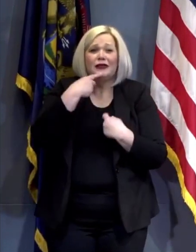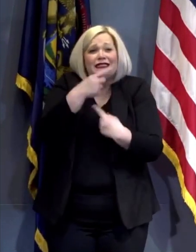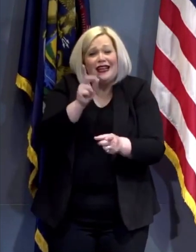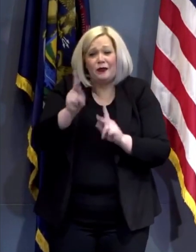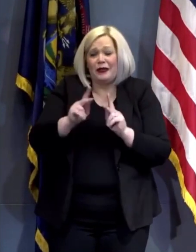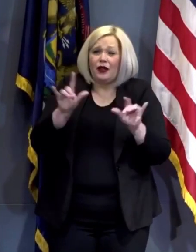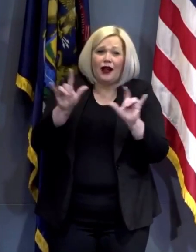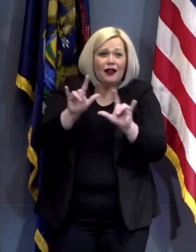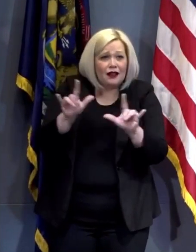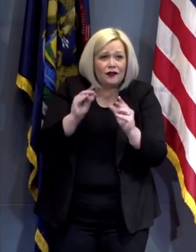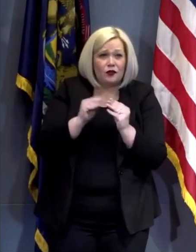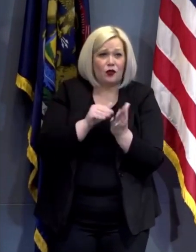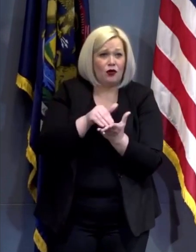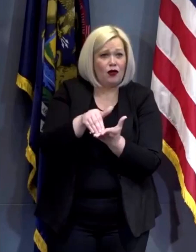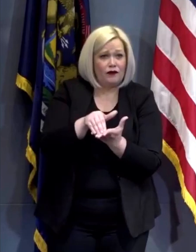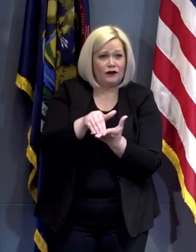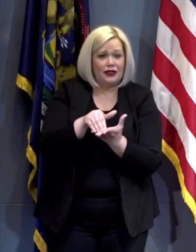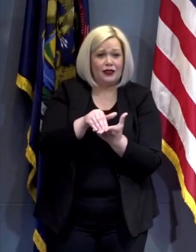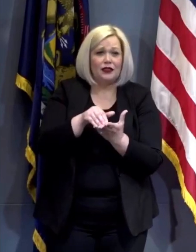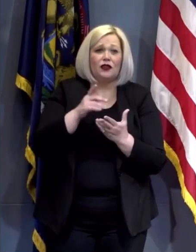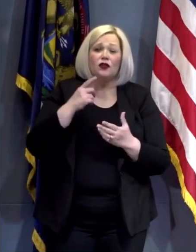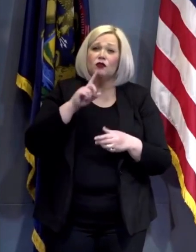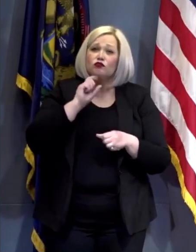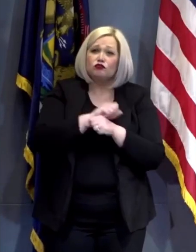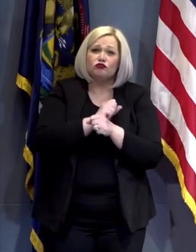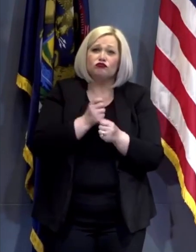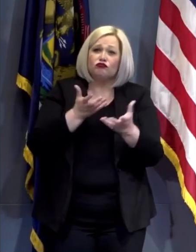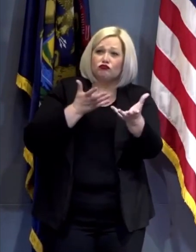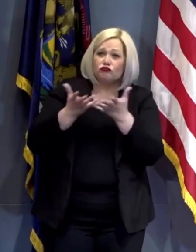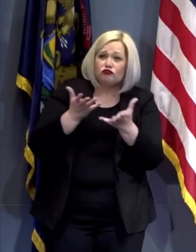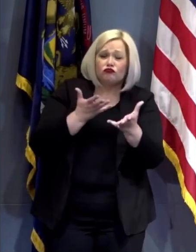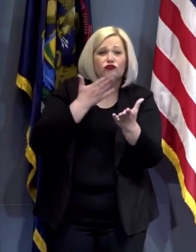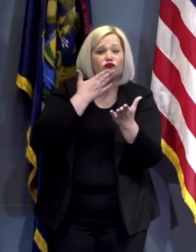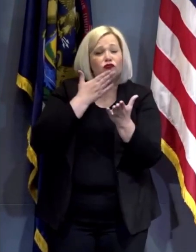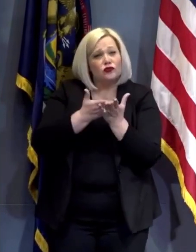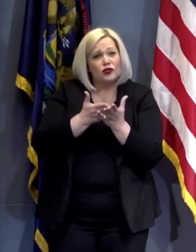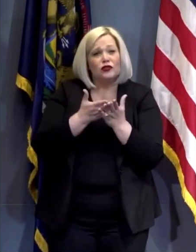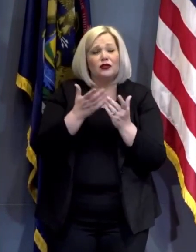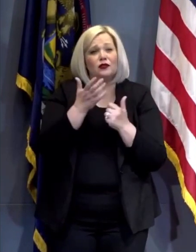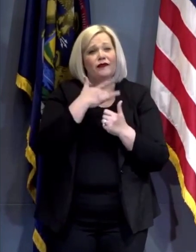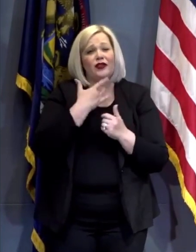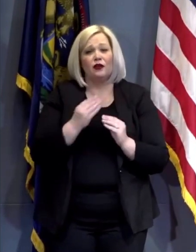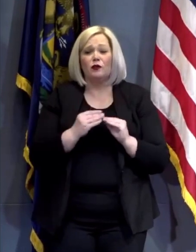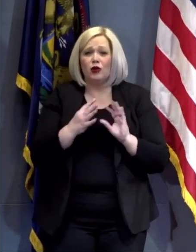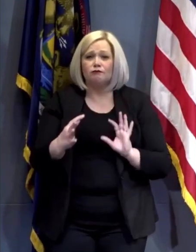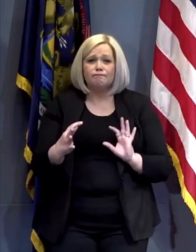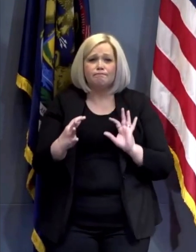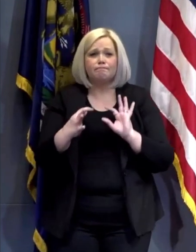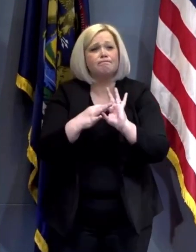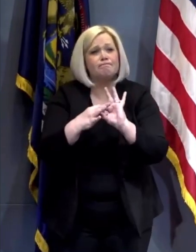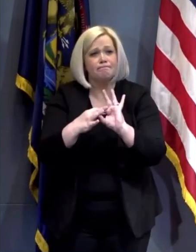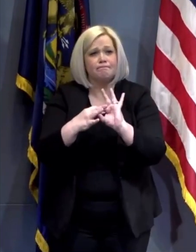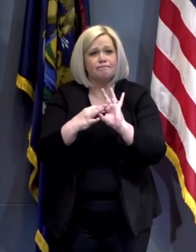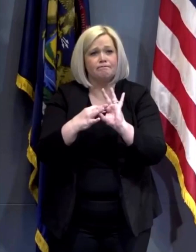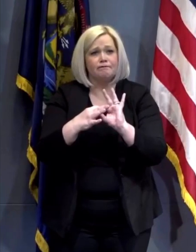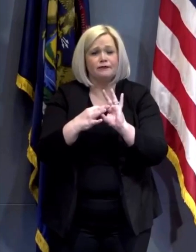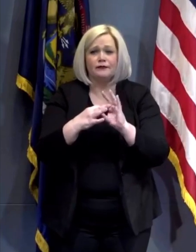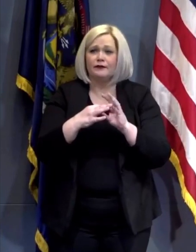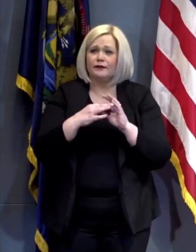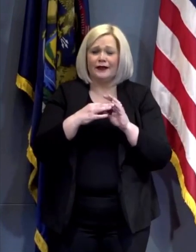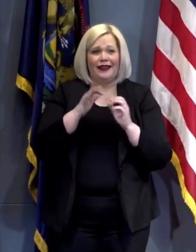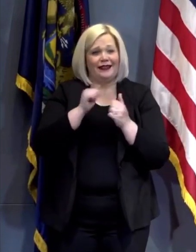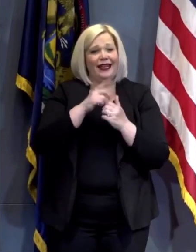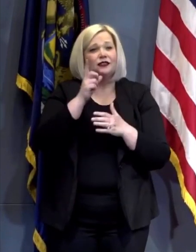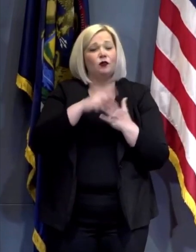interactions and conversations and that connection that will be the legacy of this pandemic how we came together how we work together